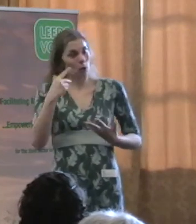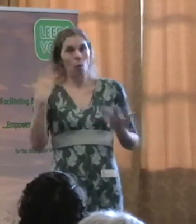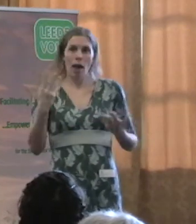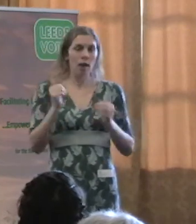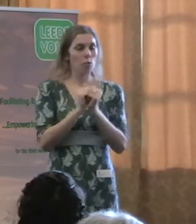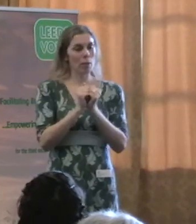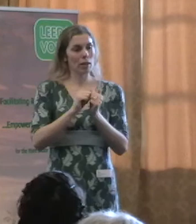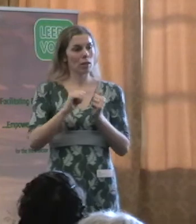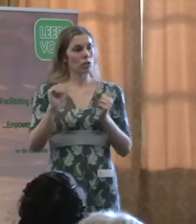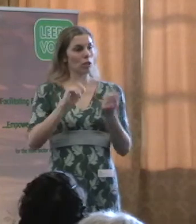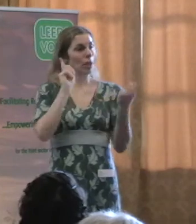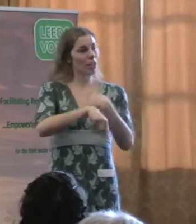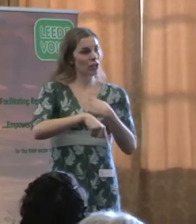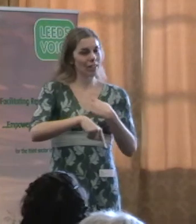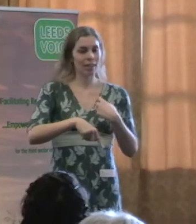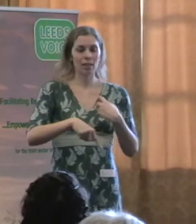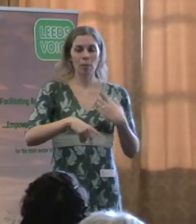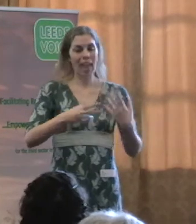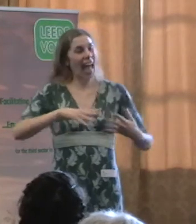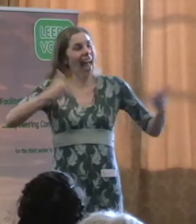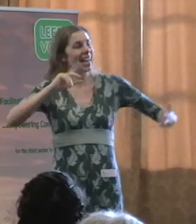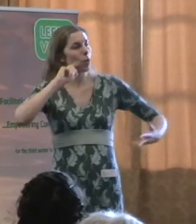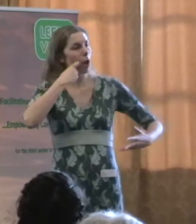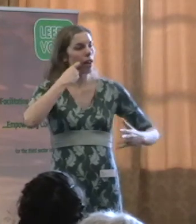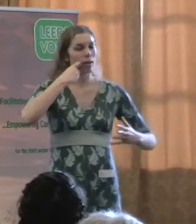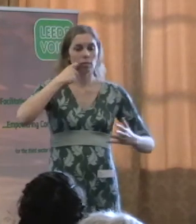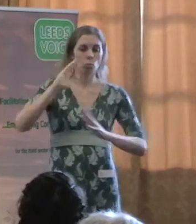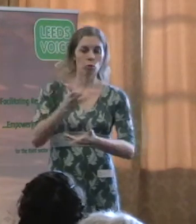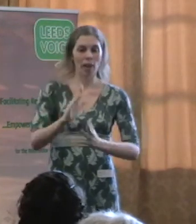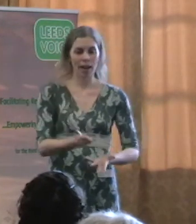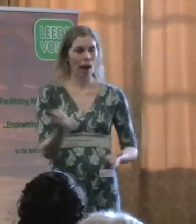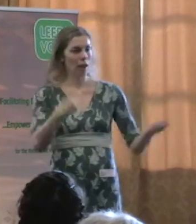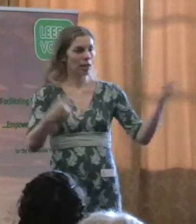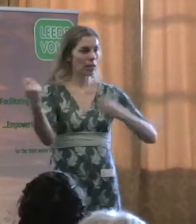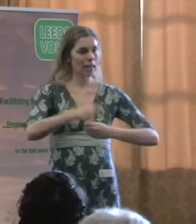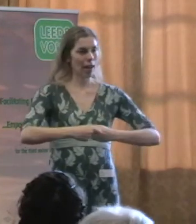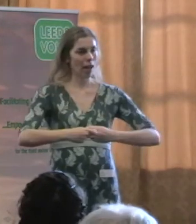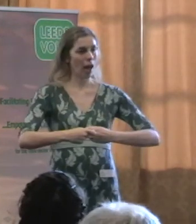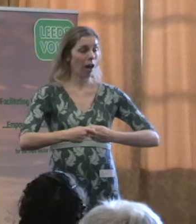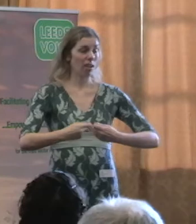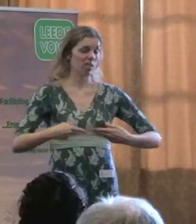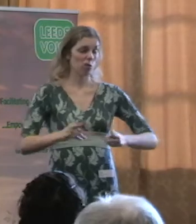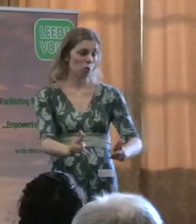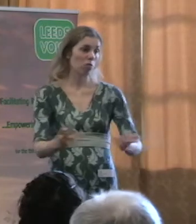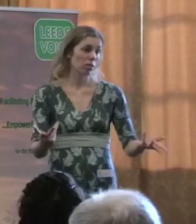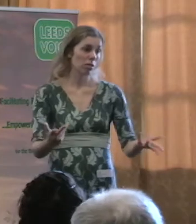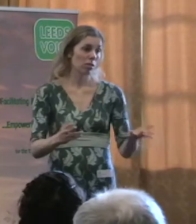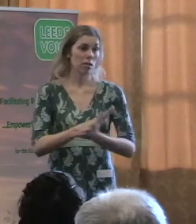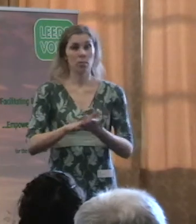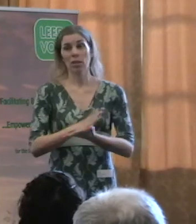commissioning on any willing provider competitive tender basis. So there clearly is an expectation,